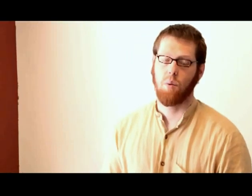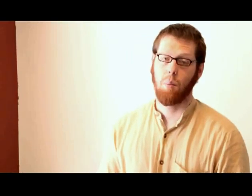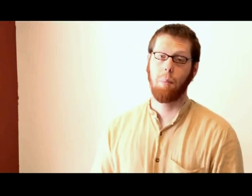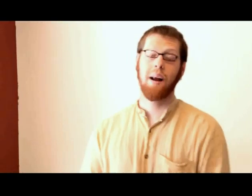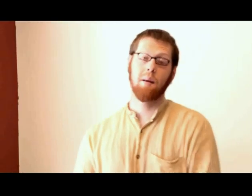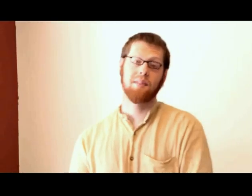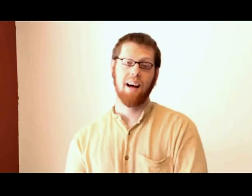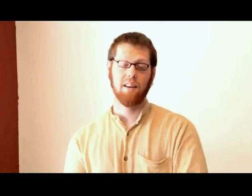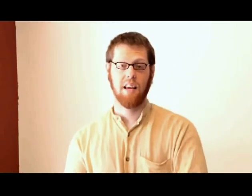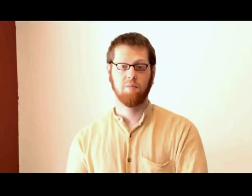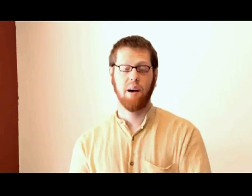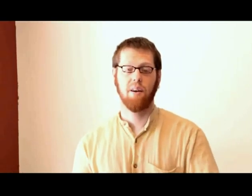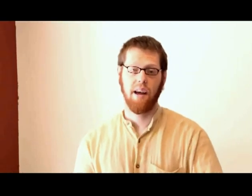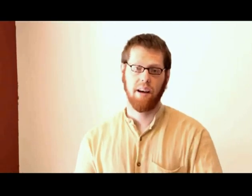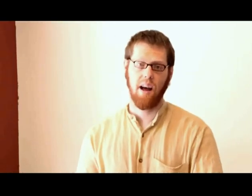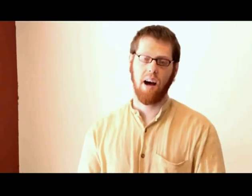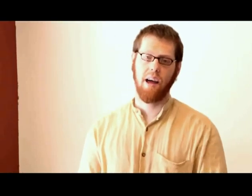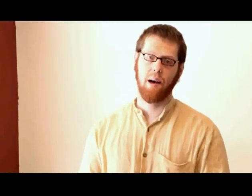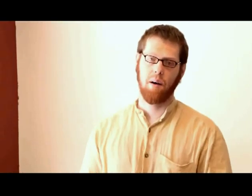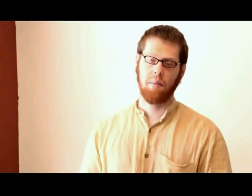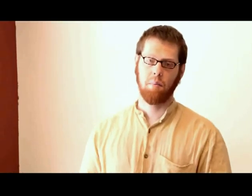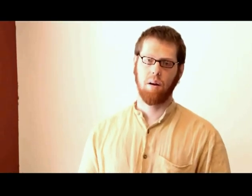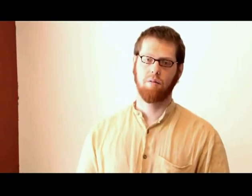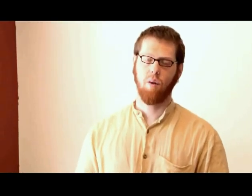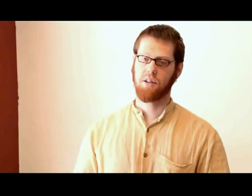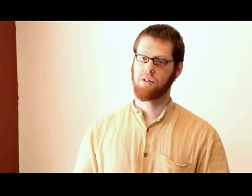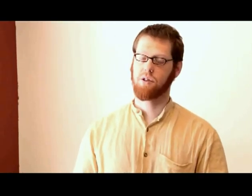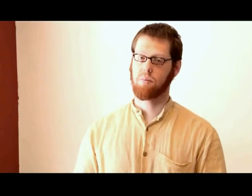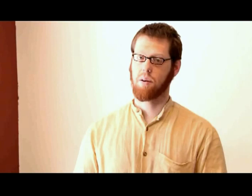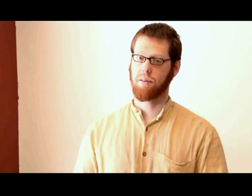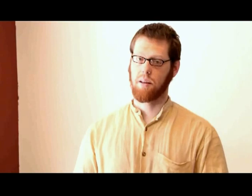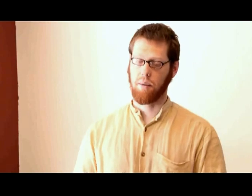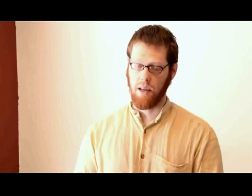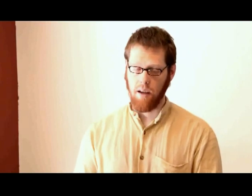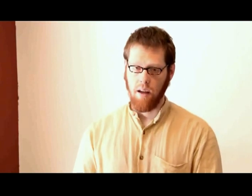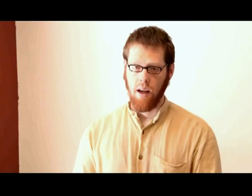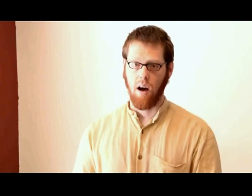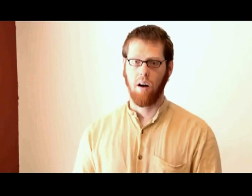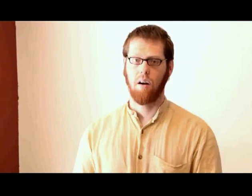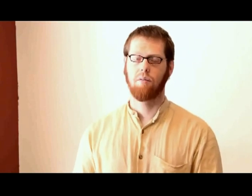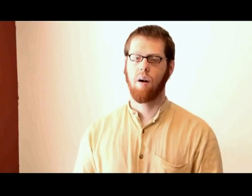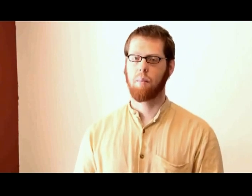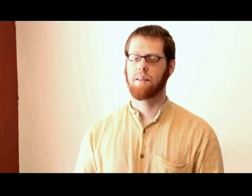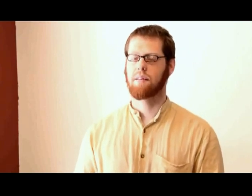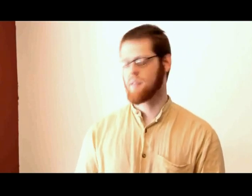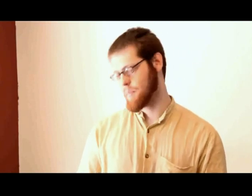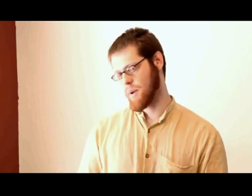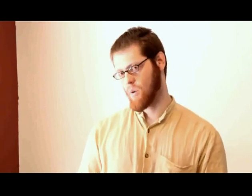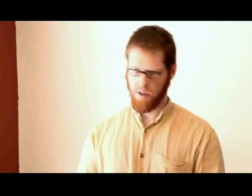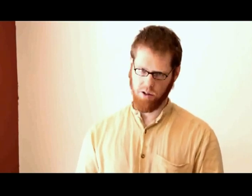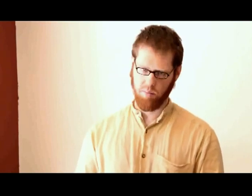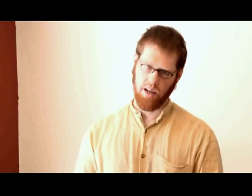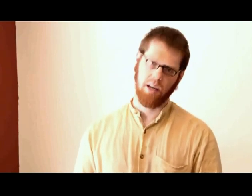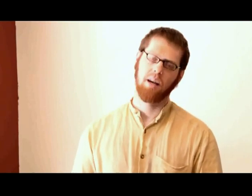My name is Callan Keefe-Perry and I am a member of Rochester Monthly Meeting, Farmington Scipio Regional Meeting,